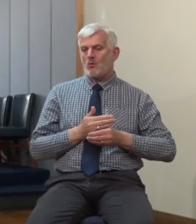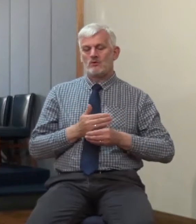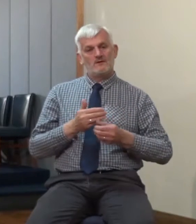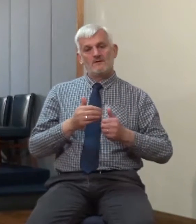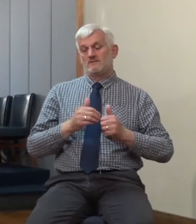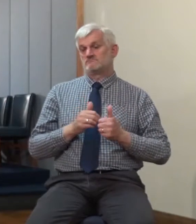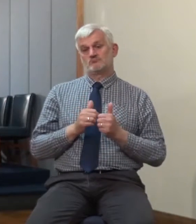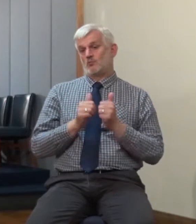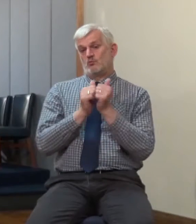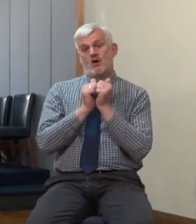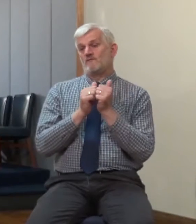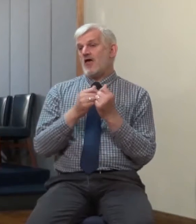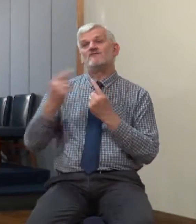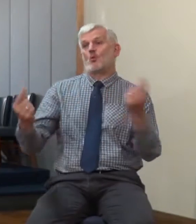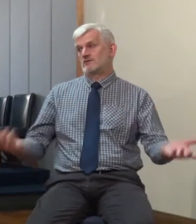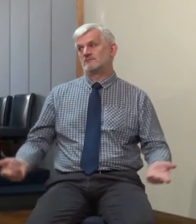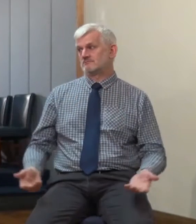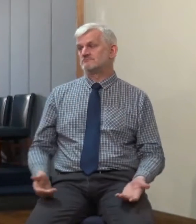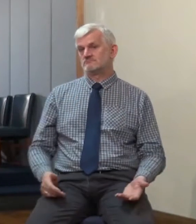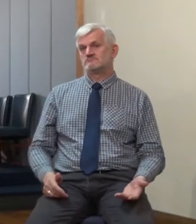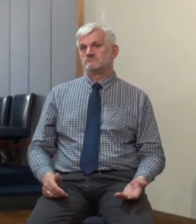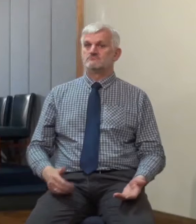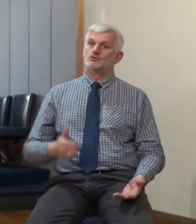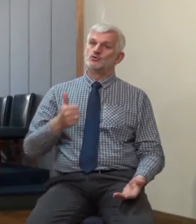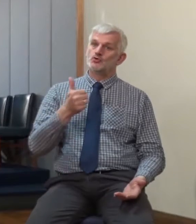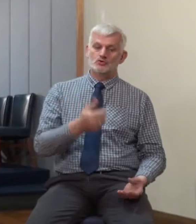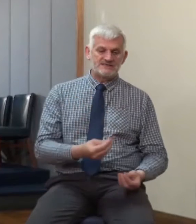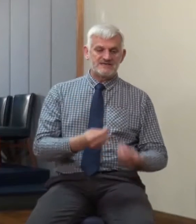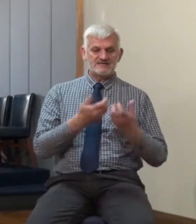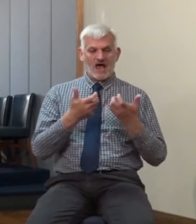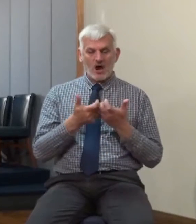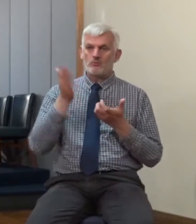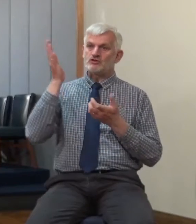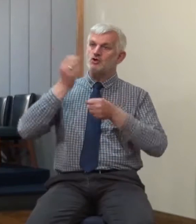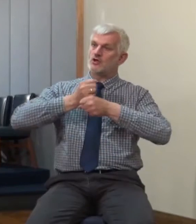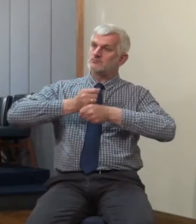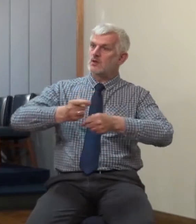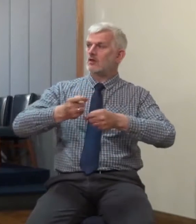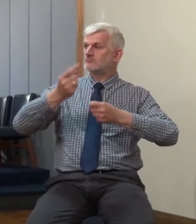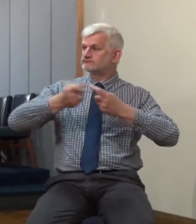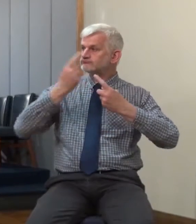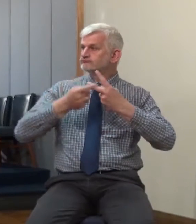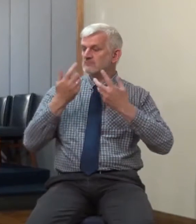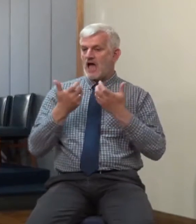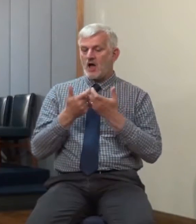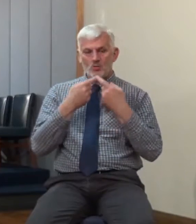demonstrate powerful evangelistic reasoning, they're all eminently suitable for